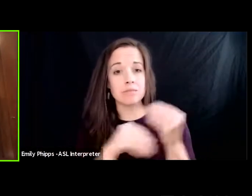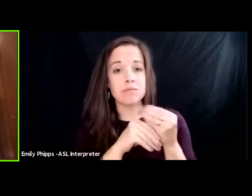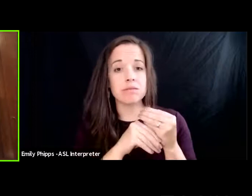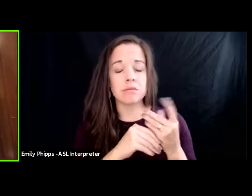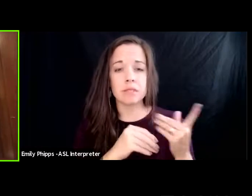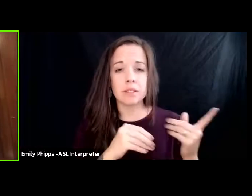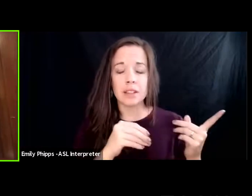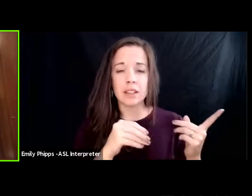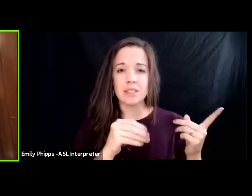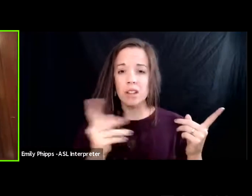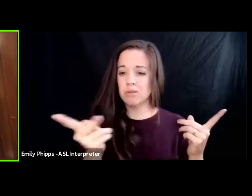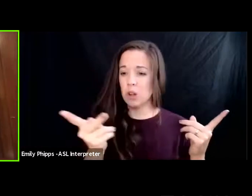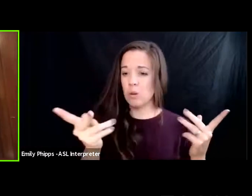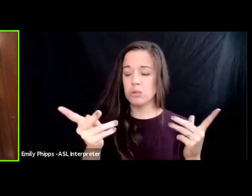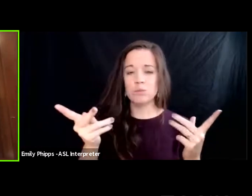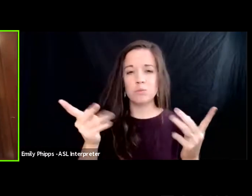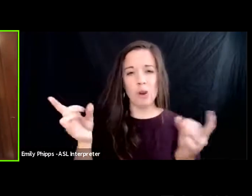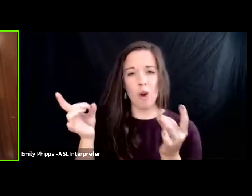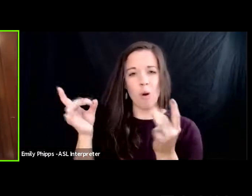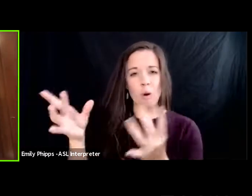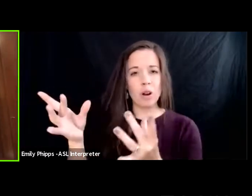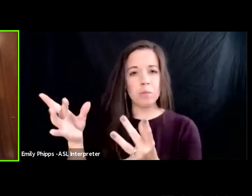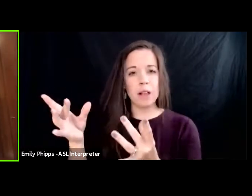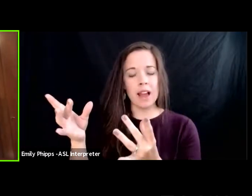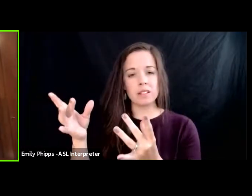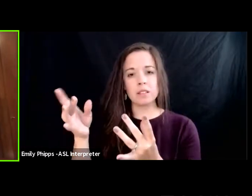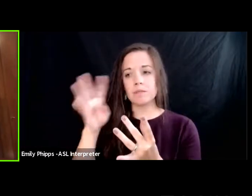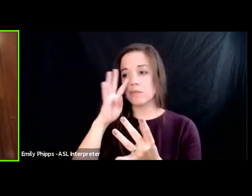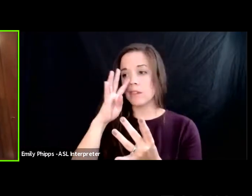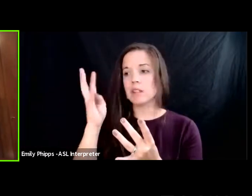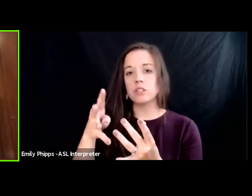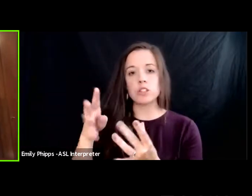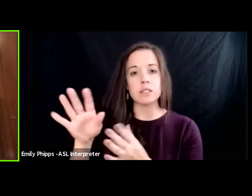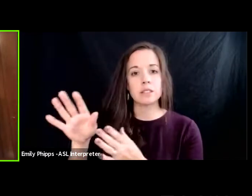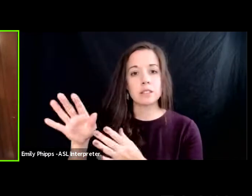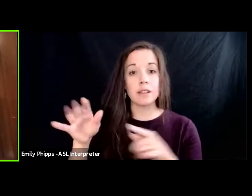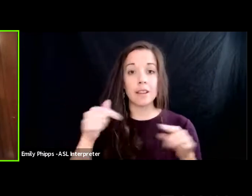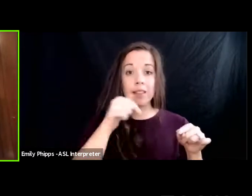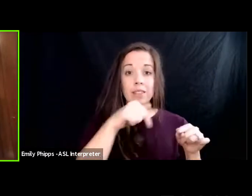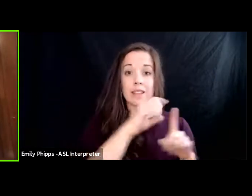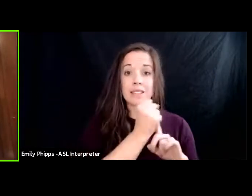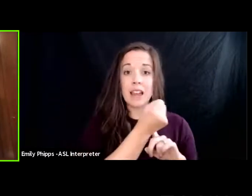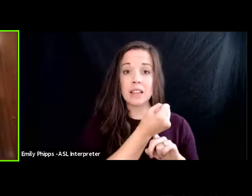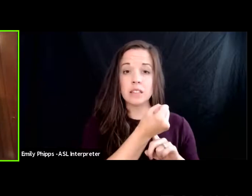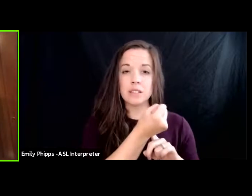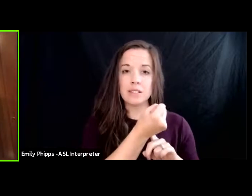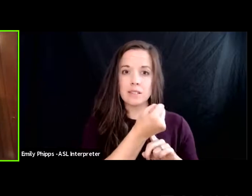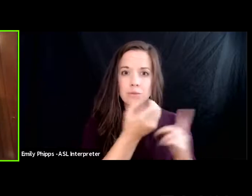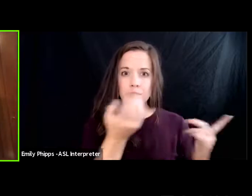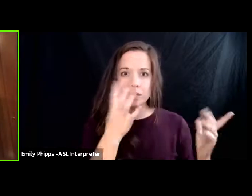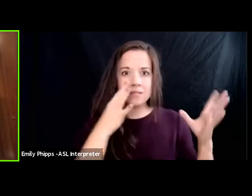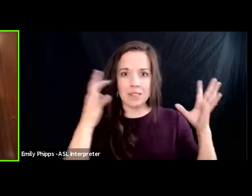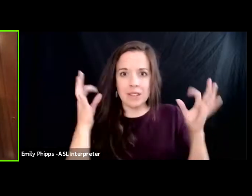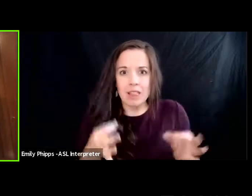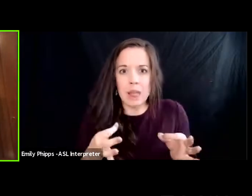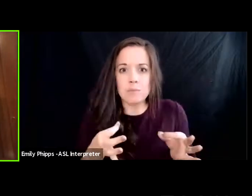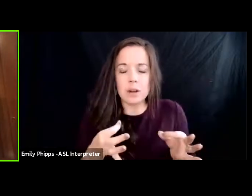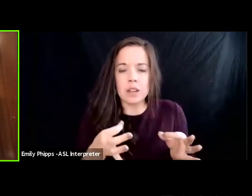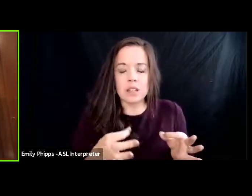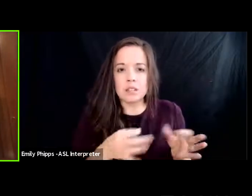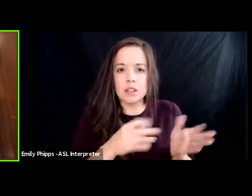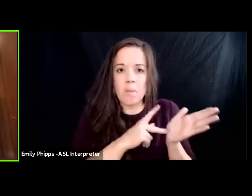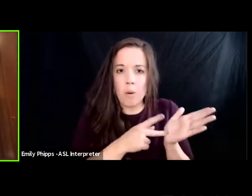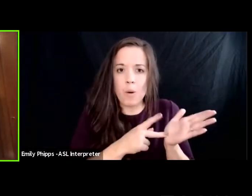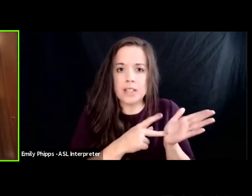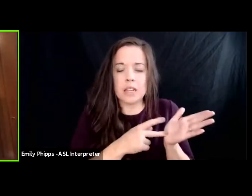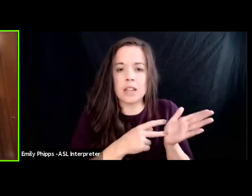though those were horrible acts of negligence this case was the deliberate poisoning of the drinking water